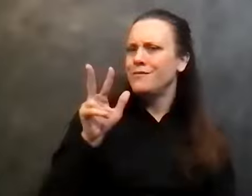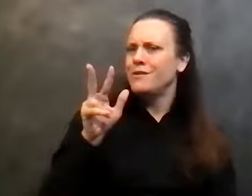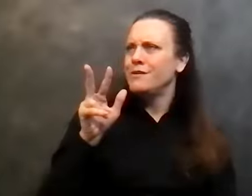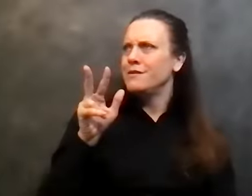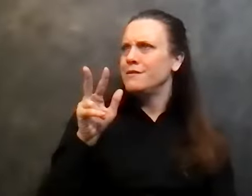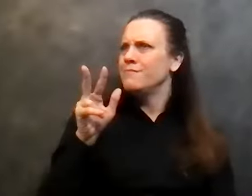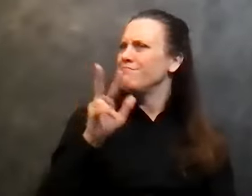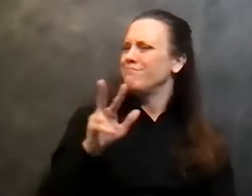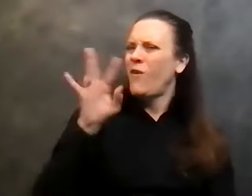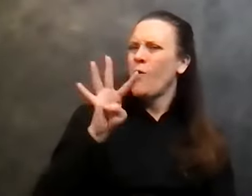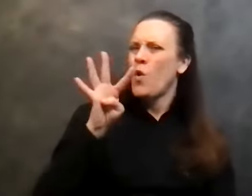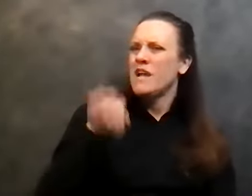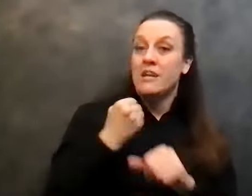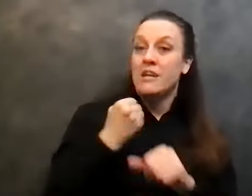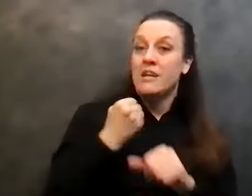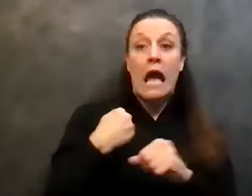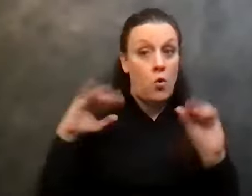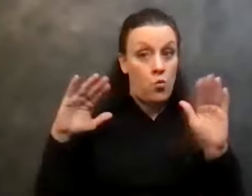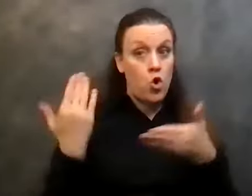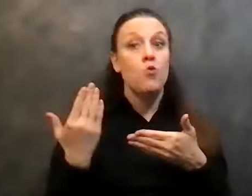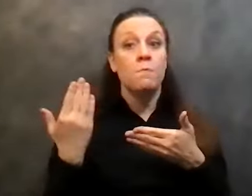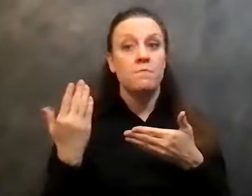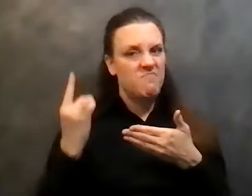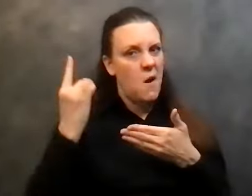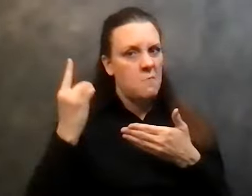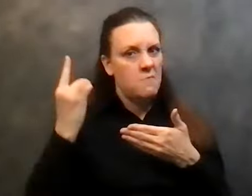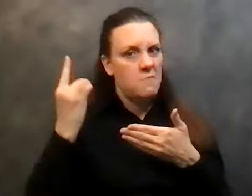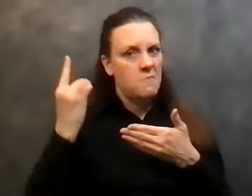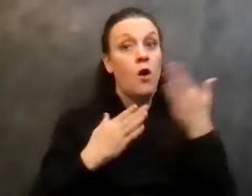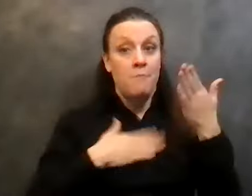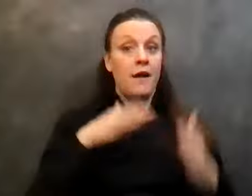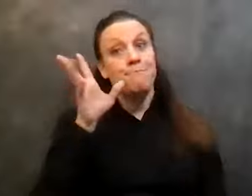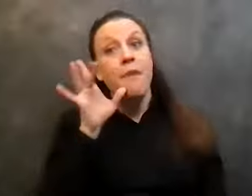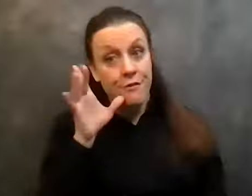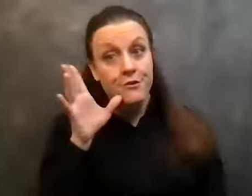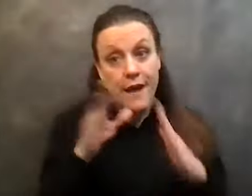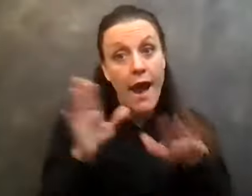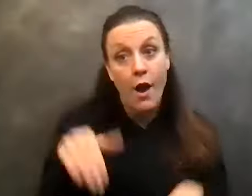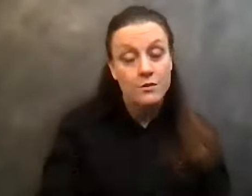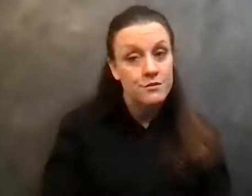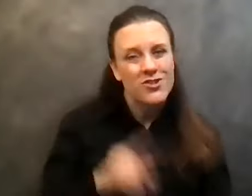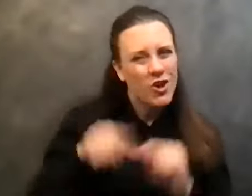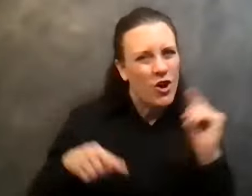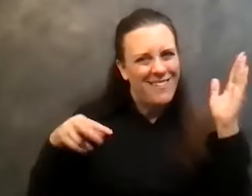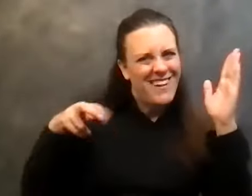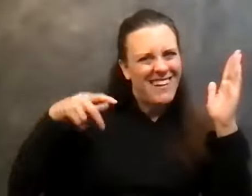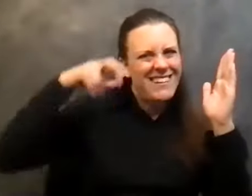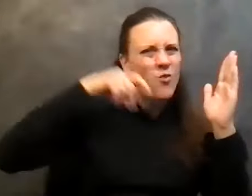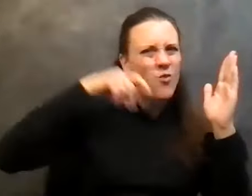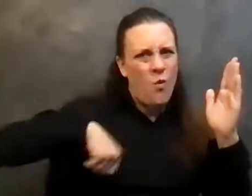I had a room in the upstairs part of my mother's house, you know, she really couldn't go up and down the stairs very much at that point in